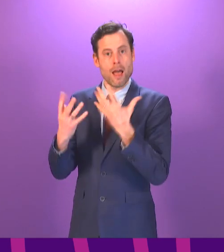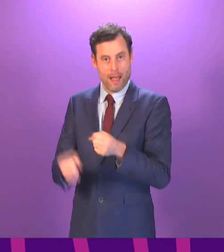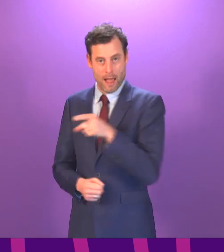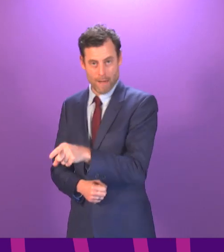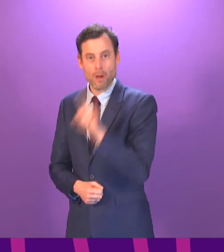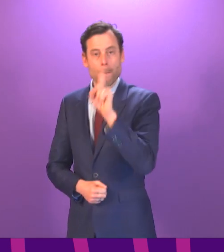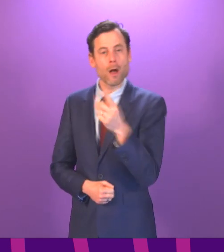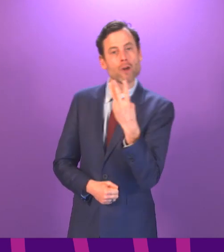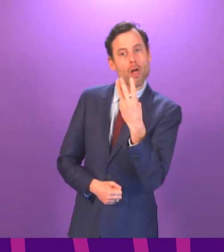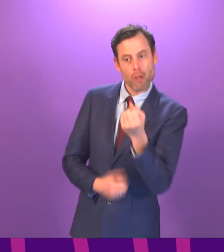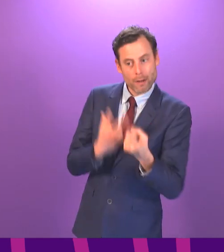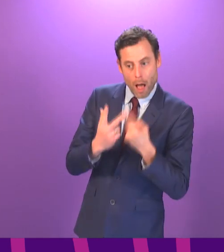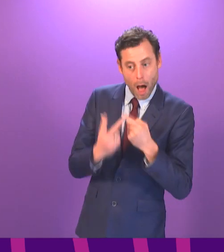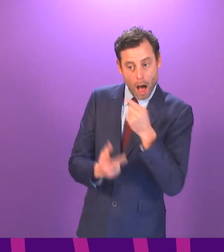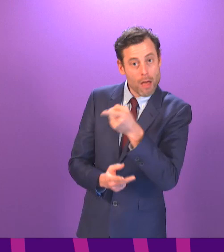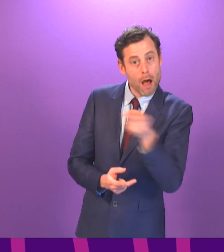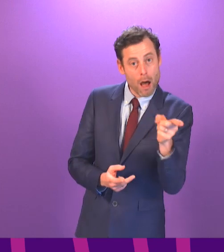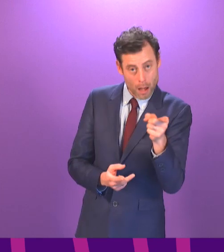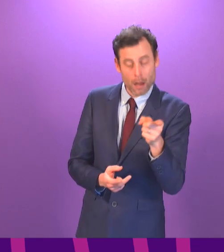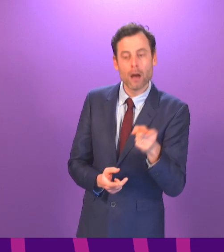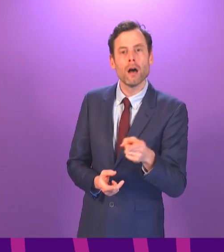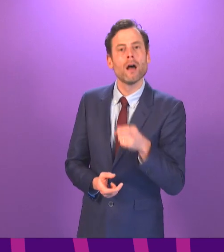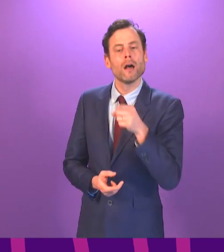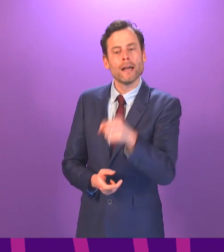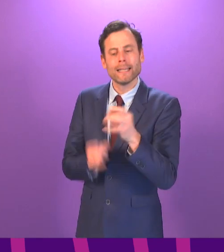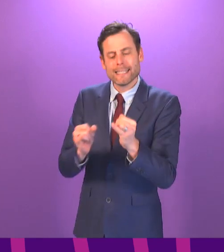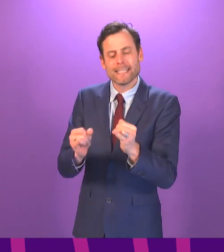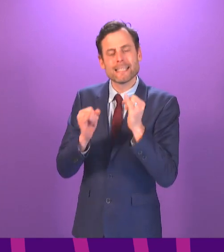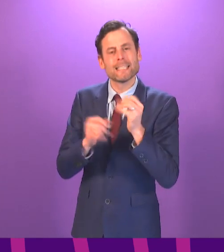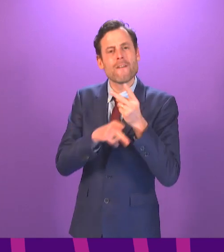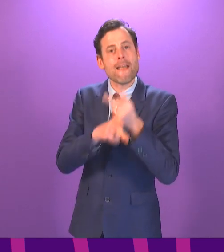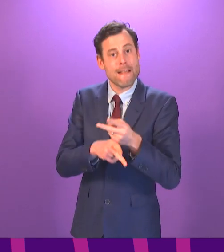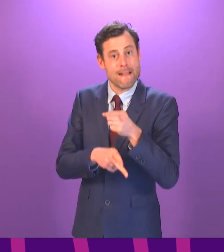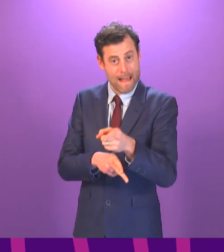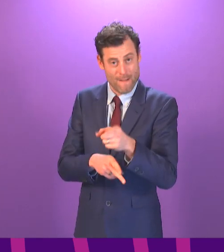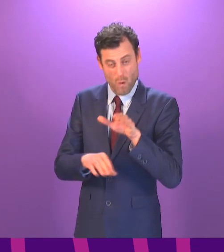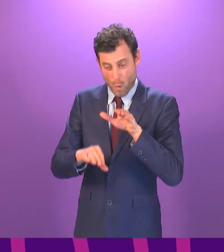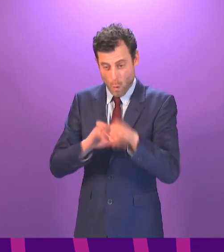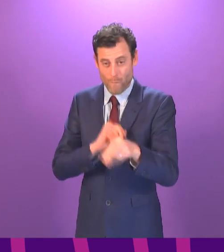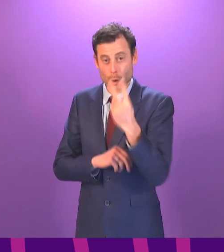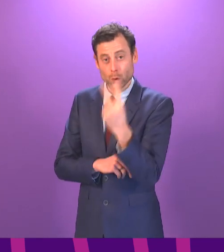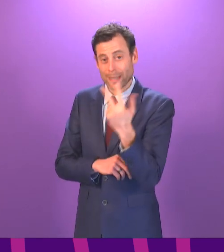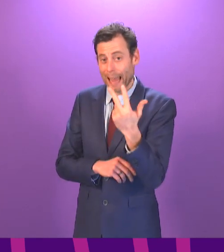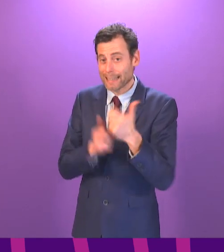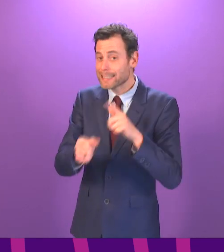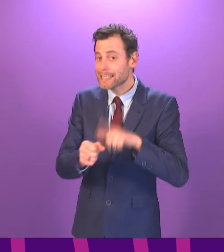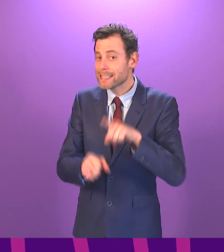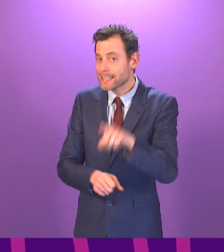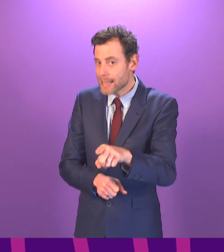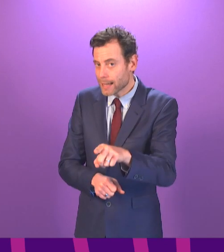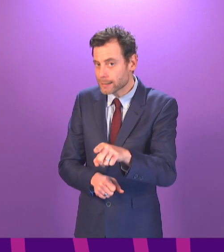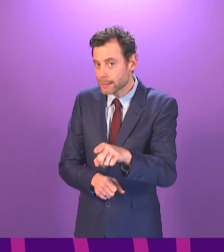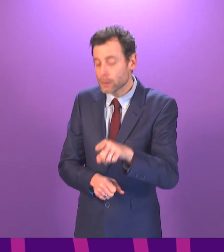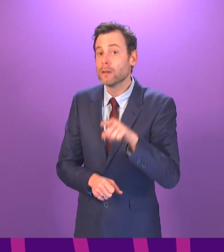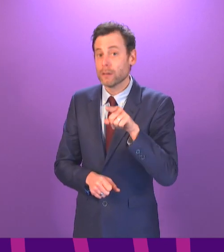today, who have been in intensive care with COVID now for more than 28 days. The number of COVID patients experiencing long